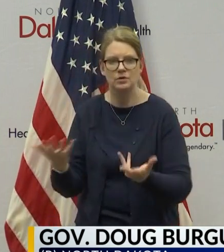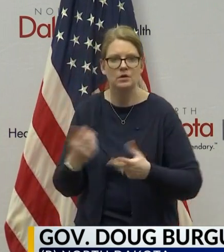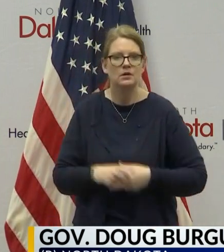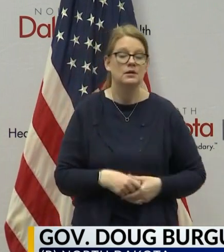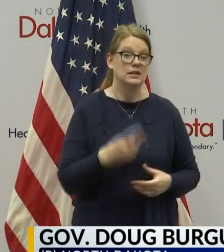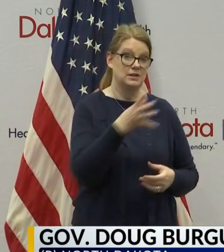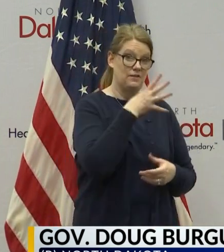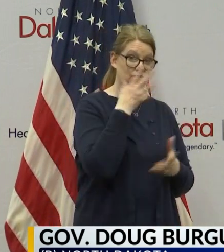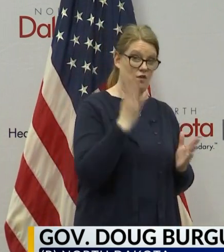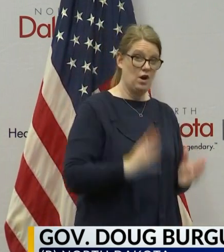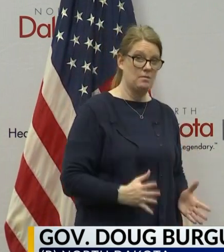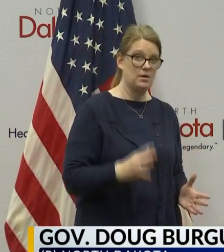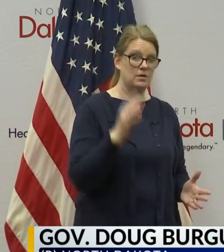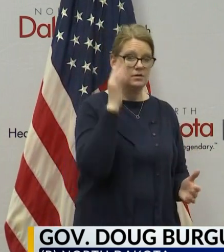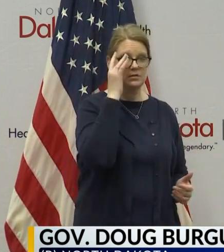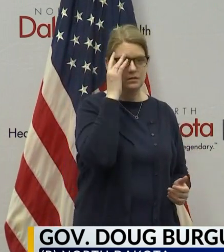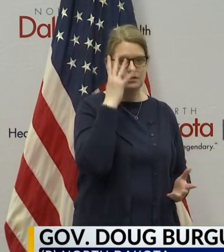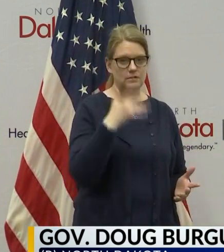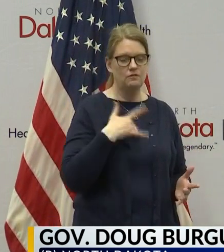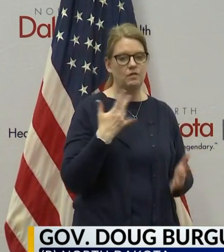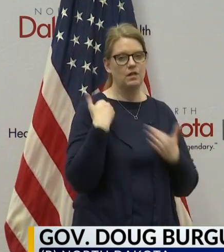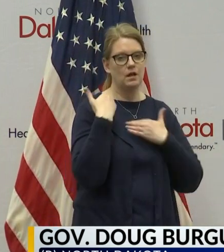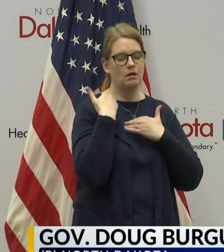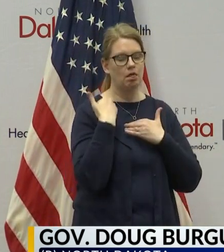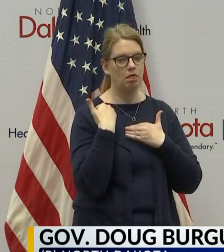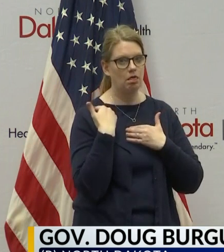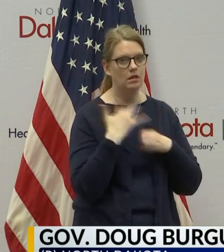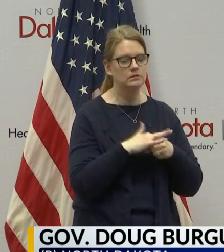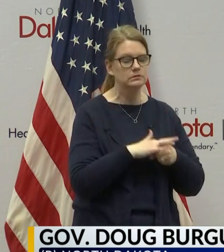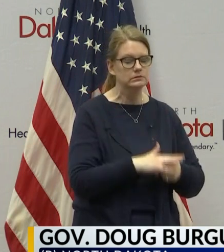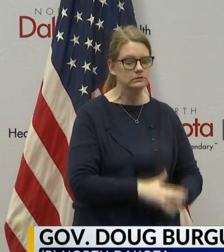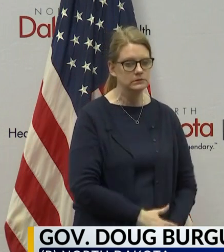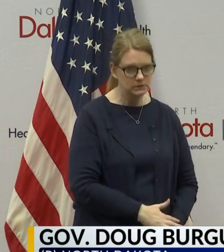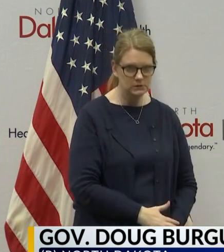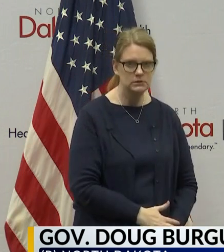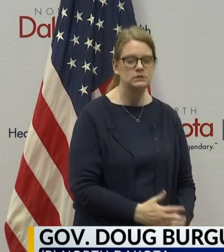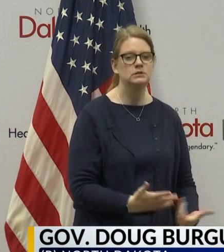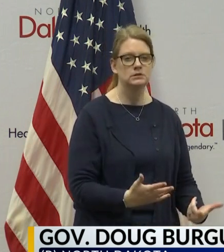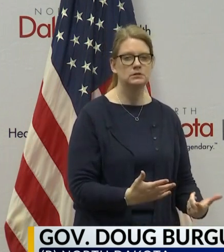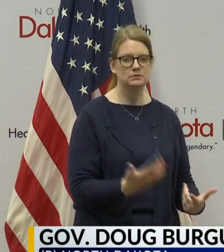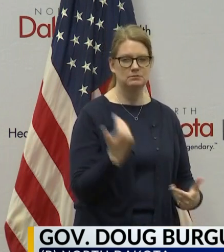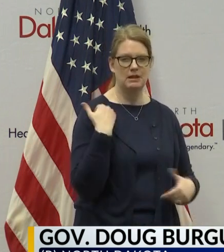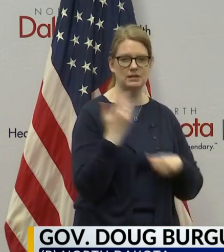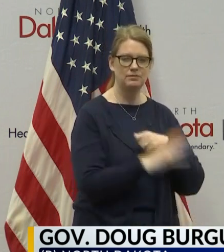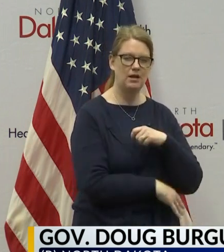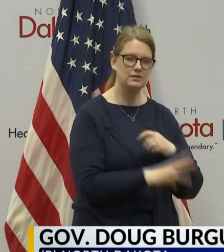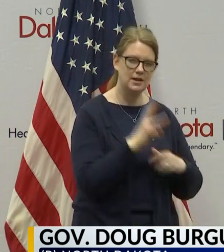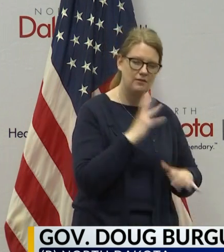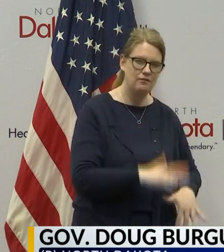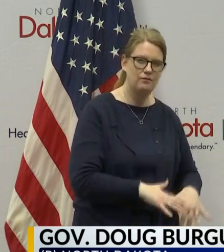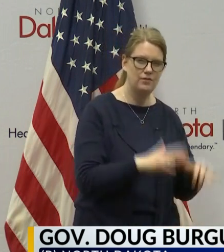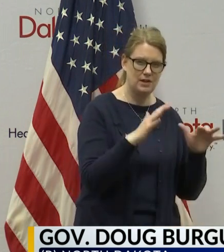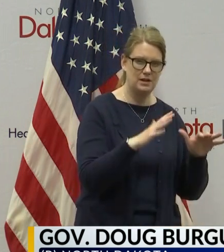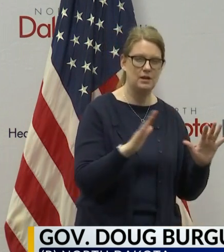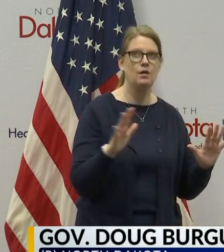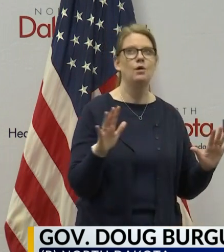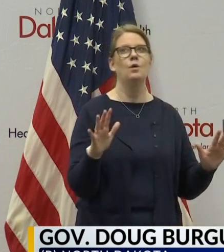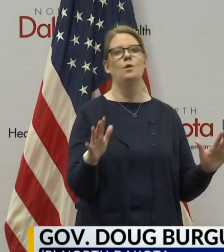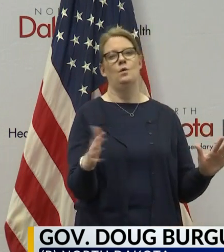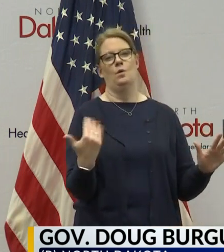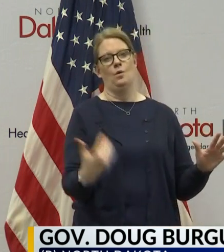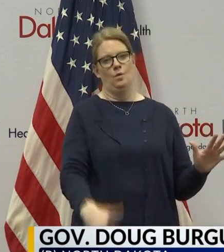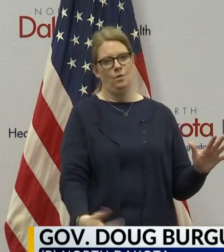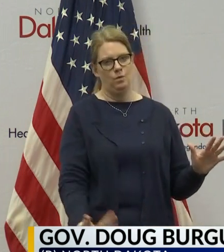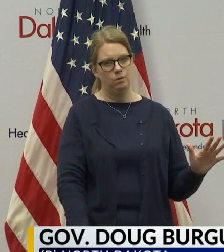a farmer that was already under enormous stress because of last fall's flooding. Let's just say we know that the amount